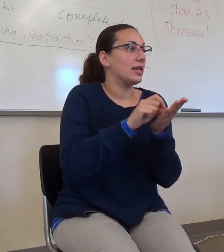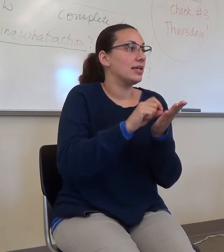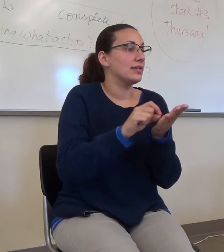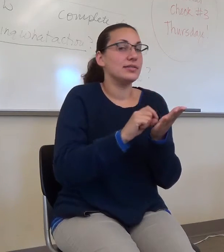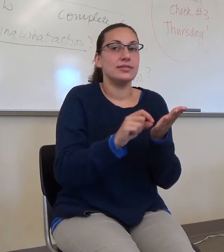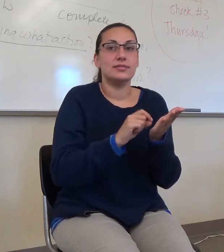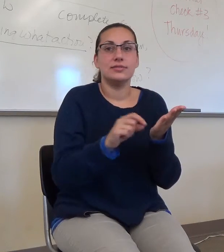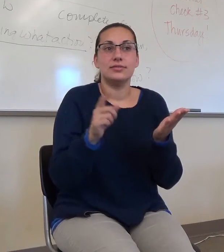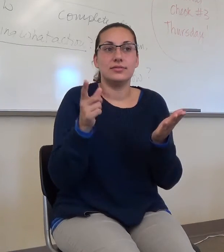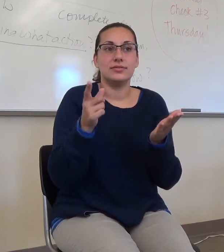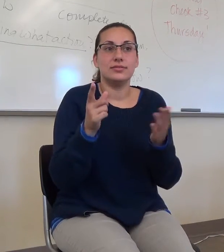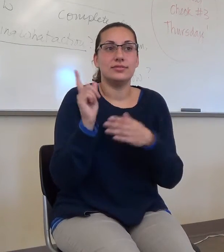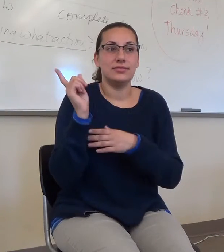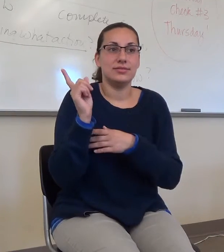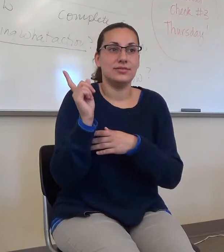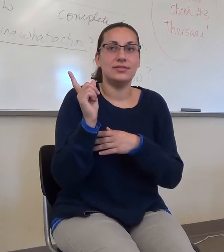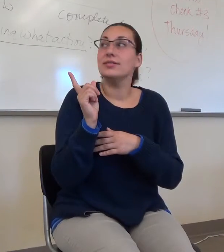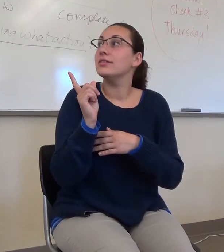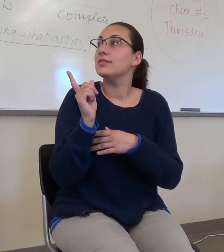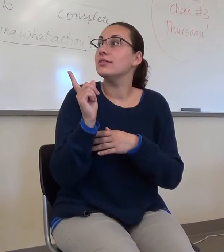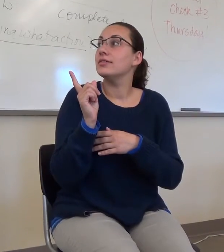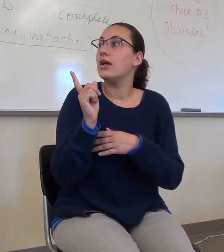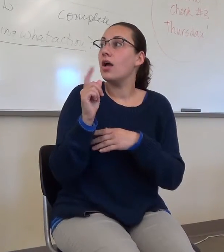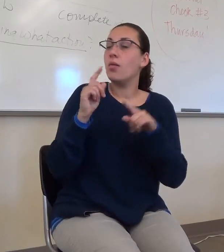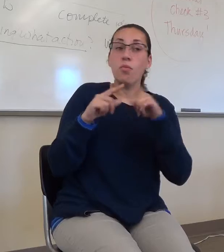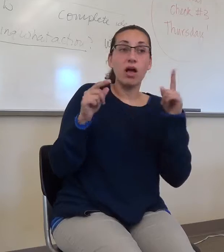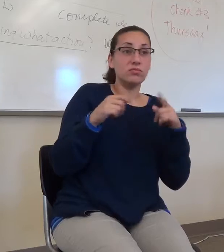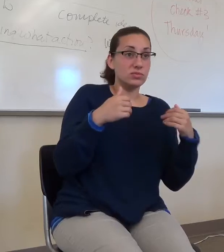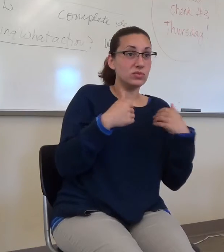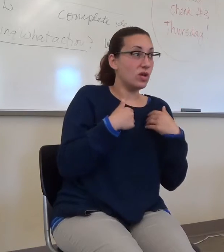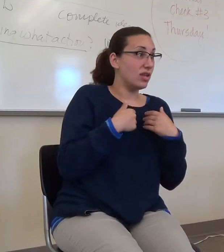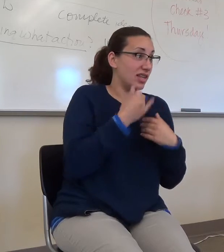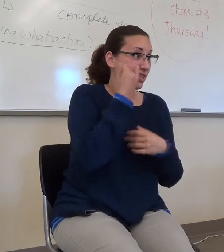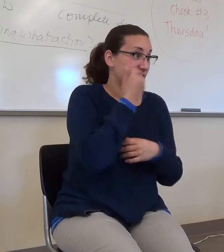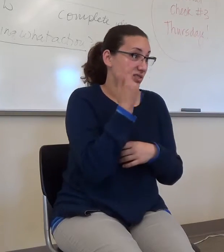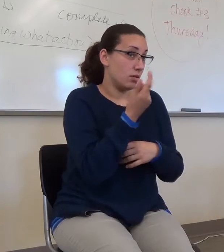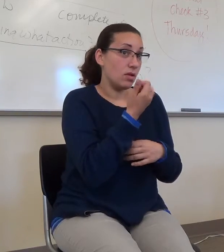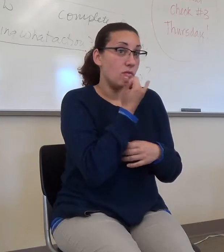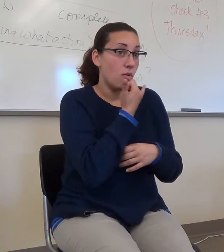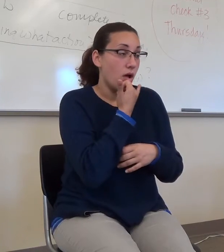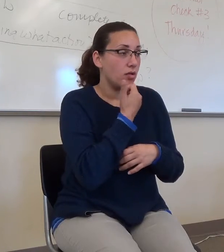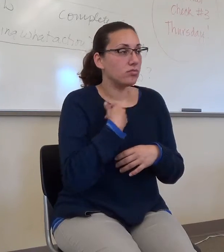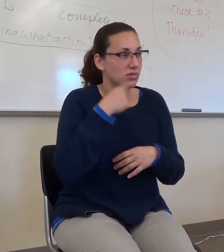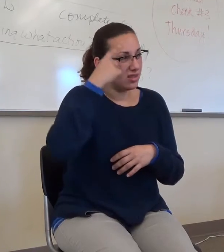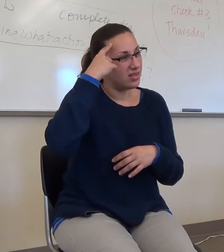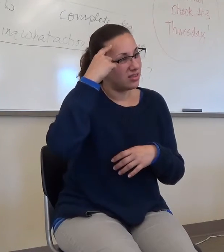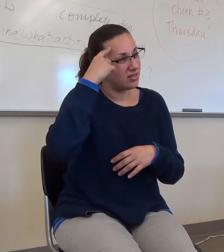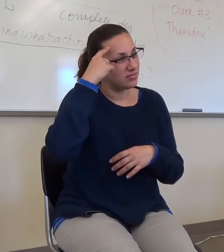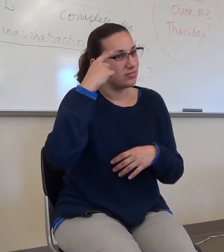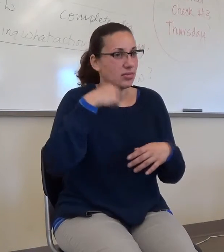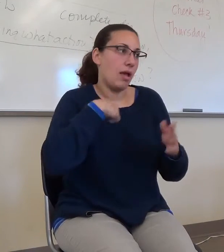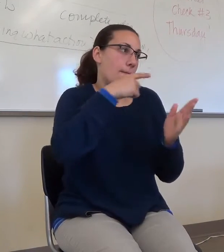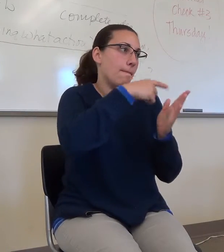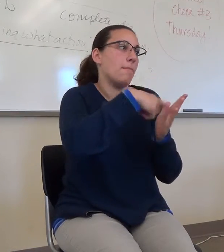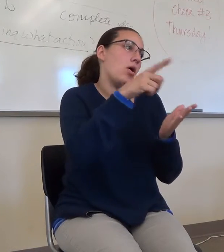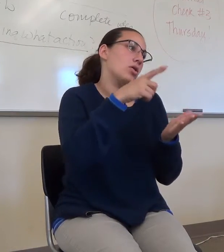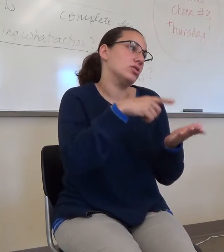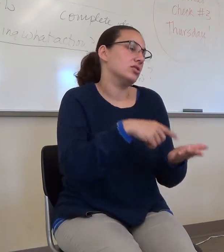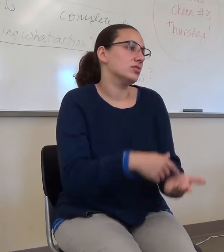exercises. So if you did get something wrong, I think I've pretty much made a